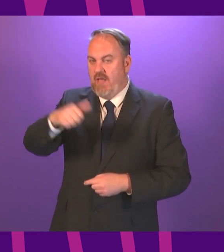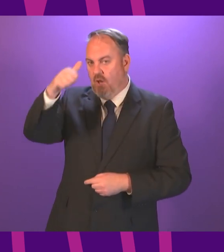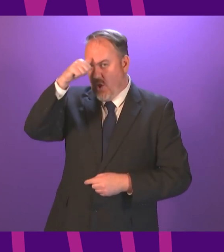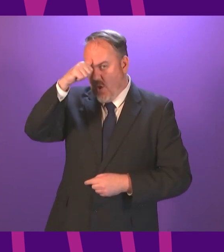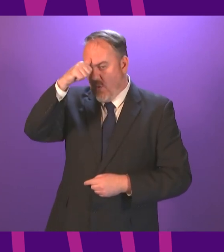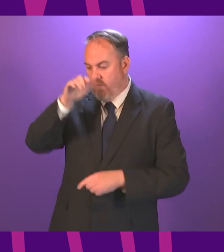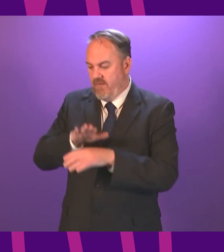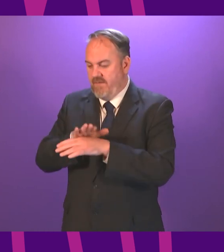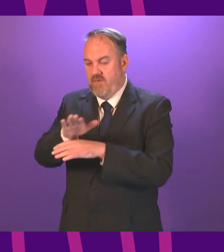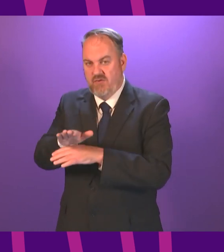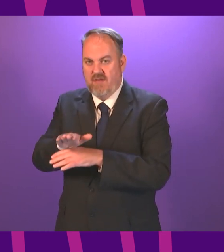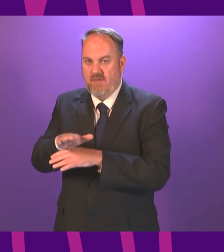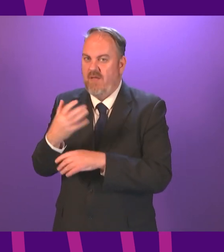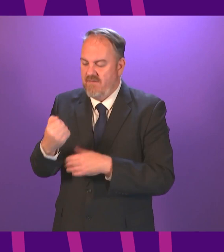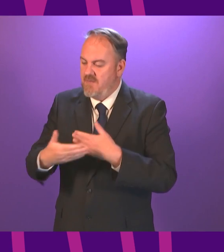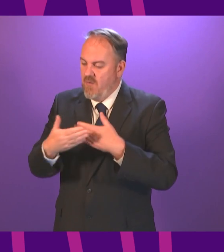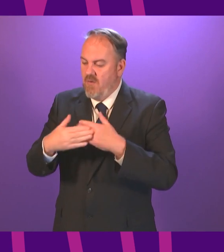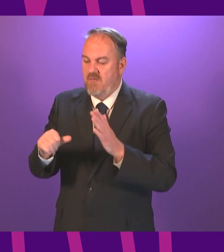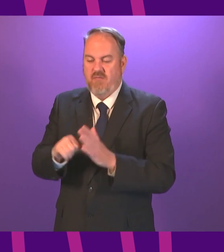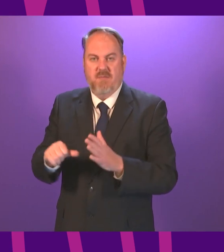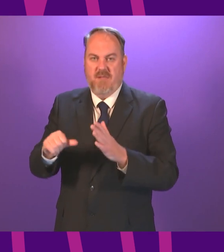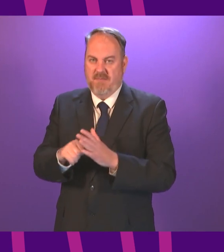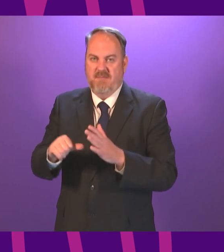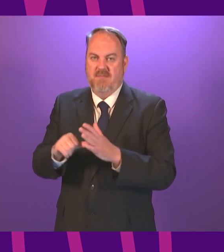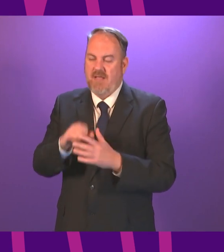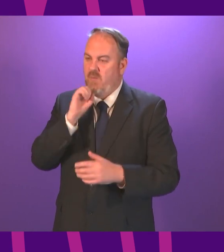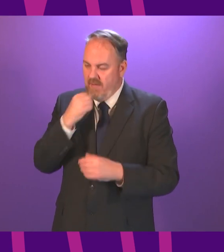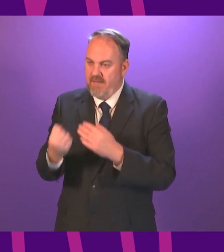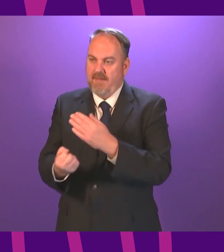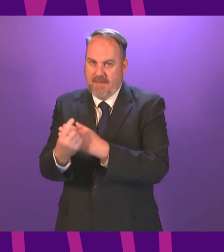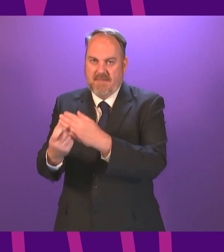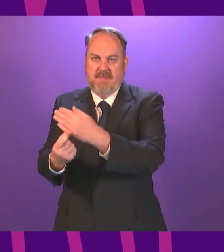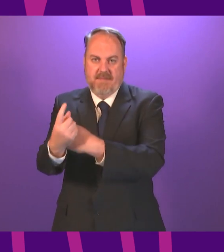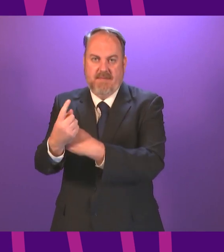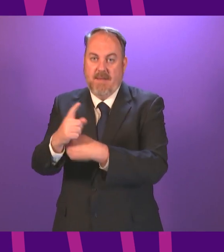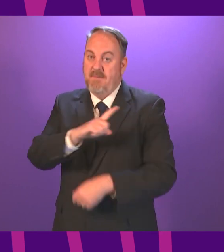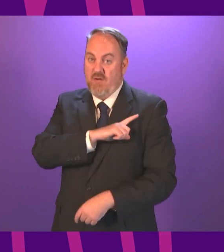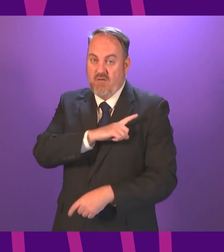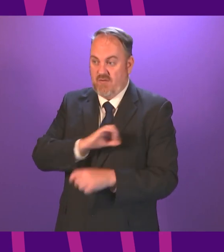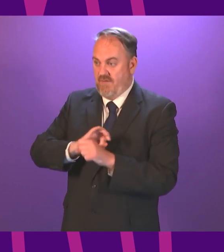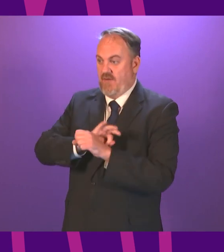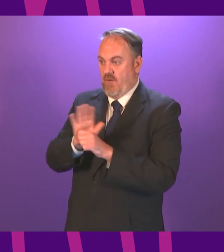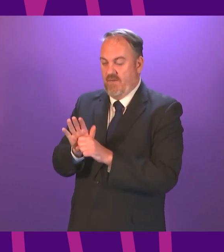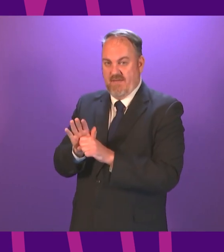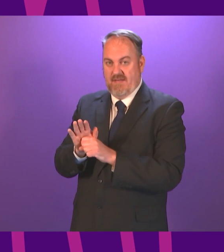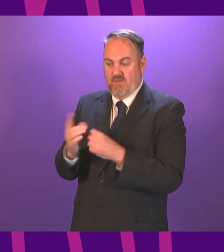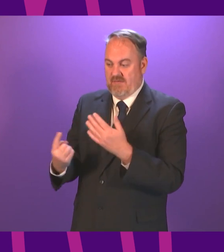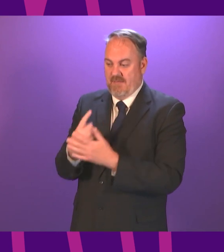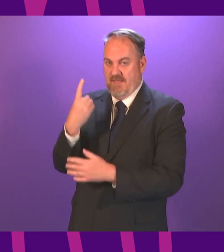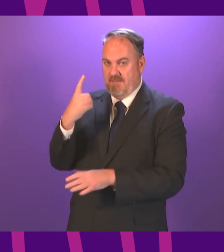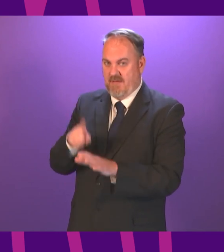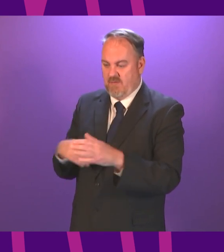us and so mental health support and treatment must be another top priority for this government over this parliament